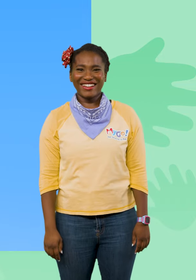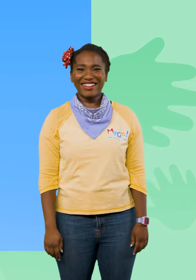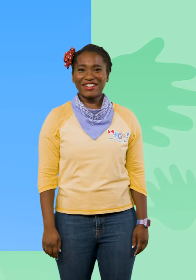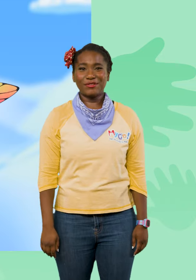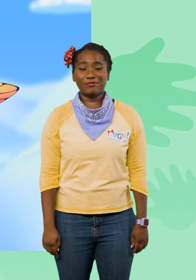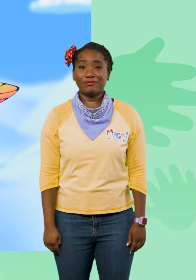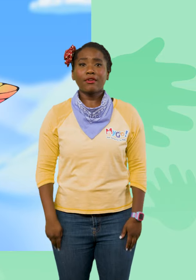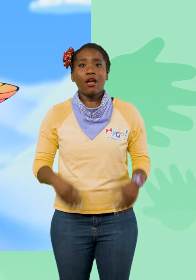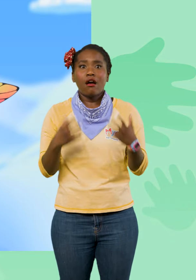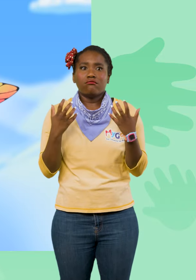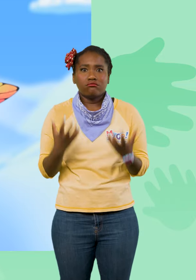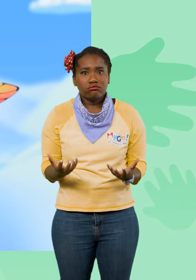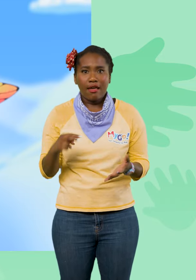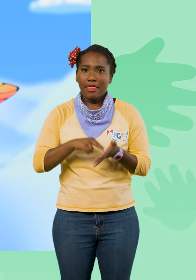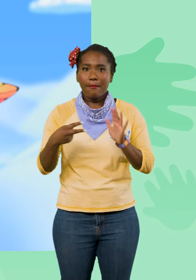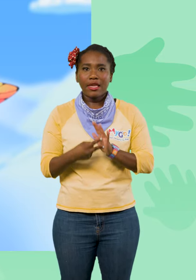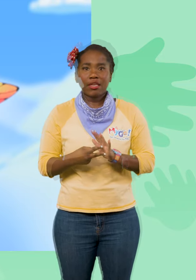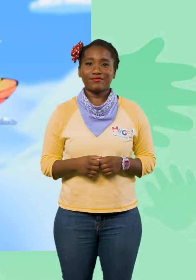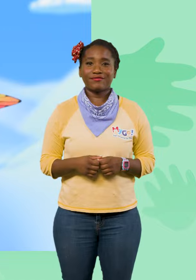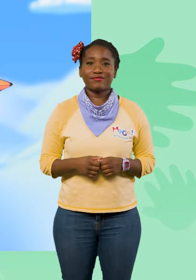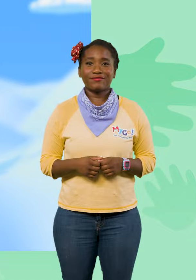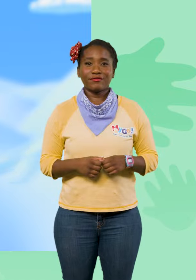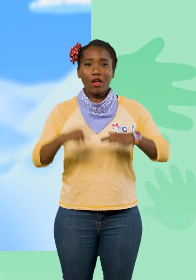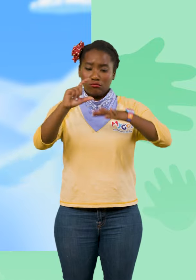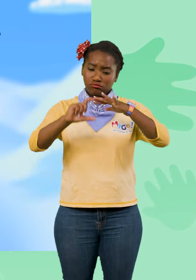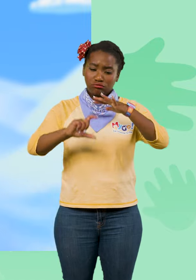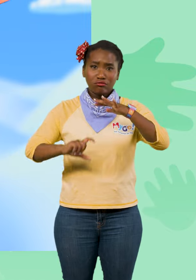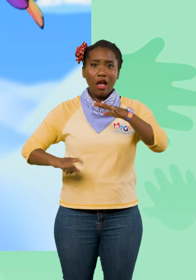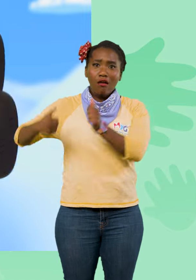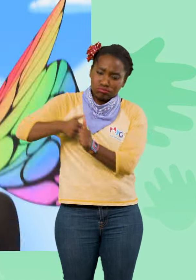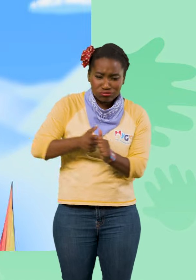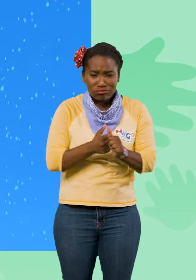Now that I'm heavy enough, I can fall towards the ground. Follow me. Yay!